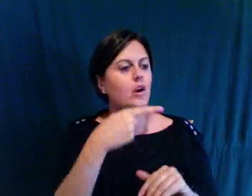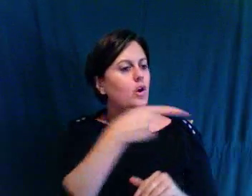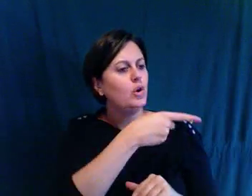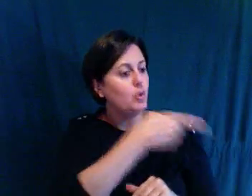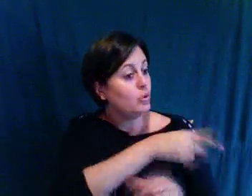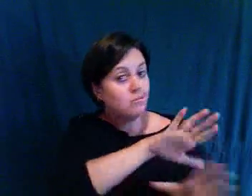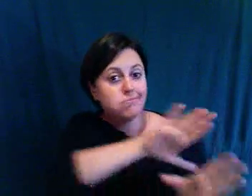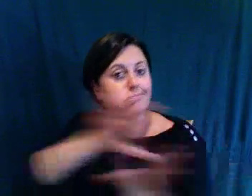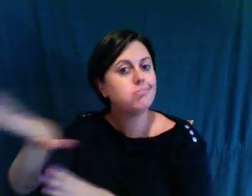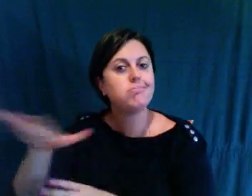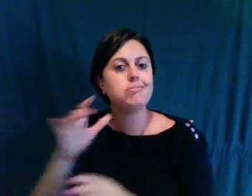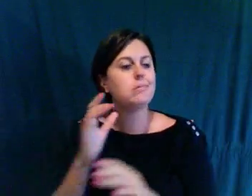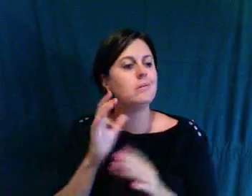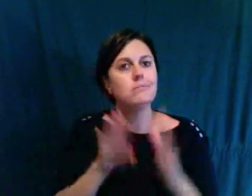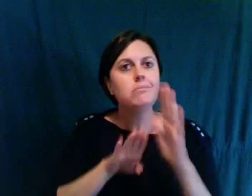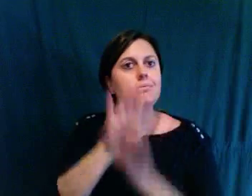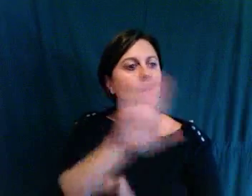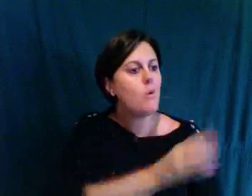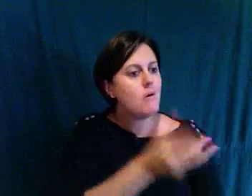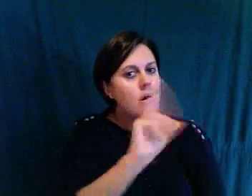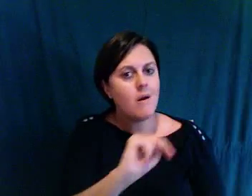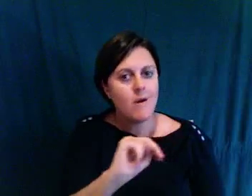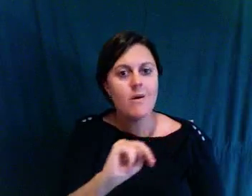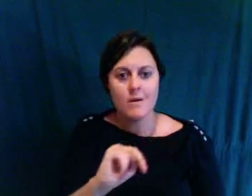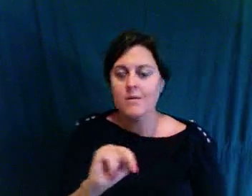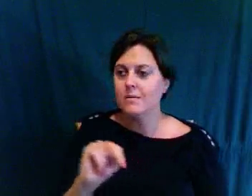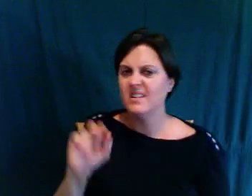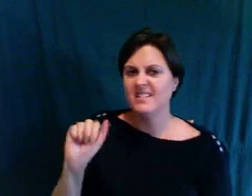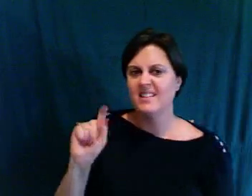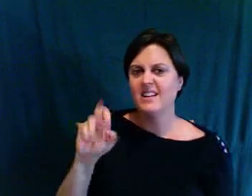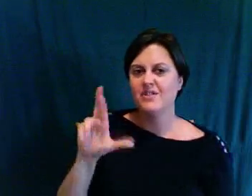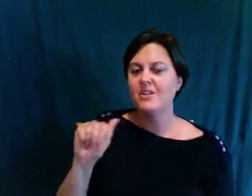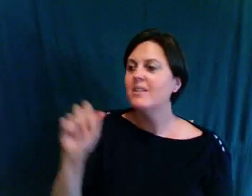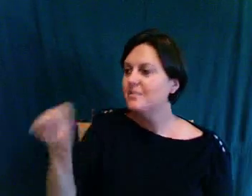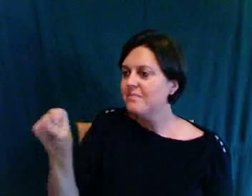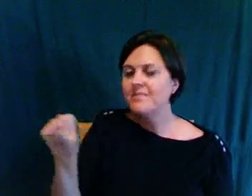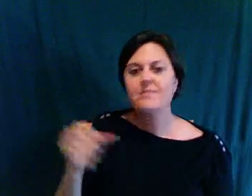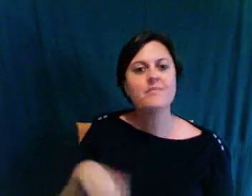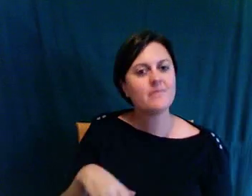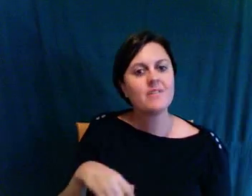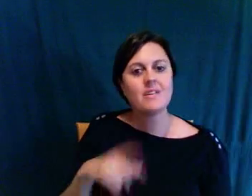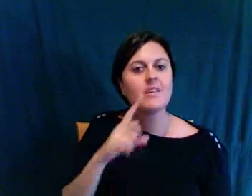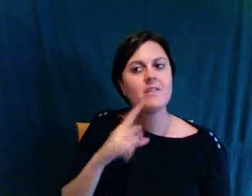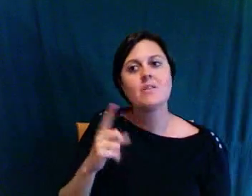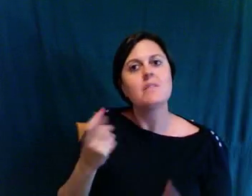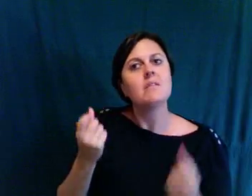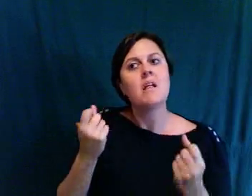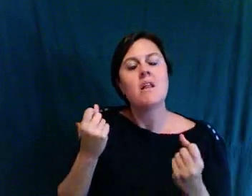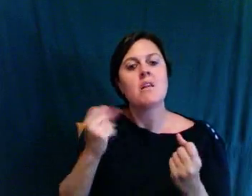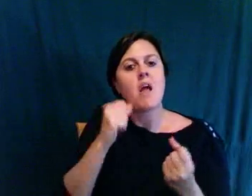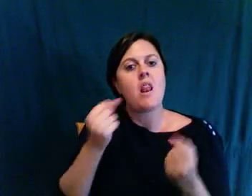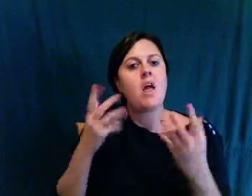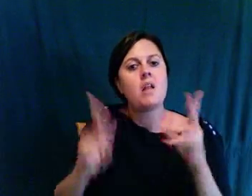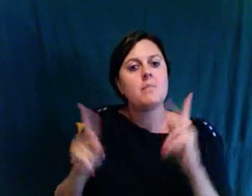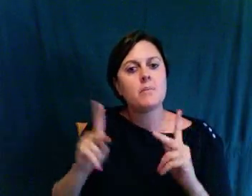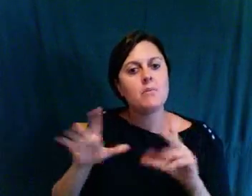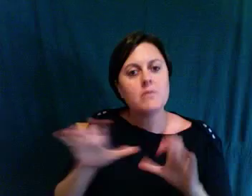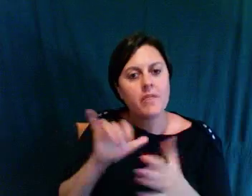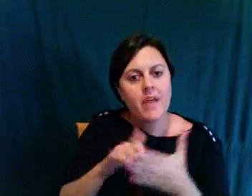Well, certainly it's the path less traveled, you know, and I have had circumstances that just don't make sense